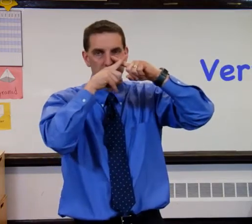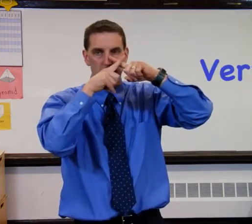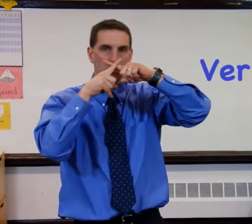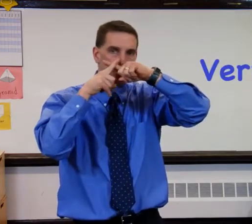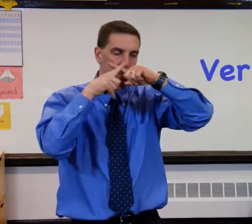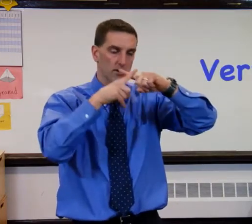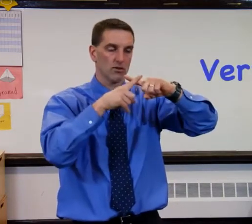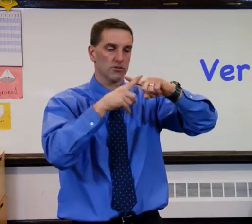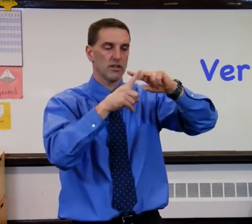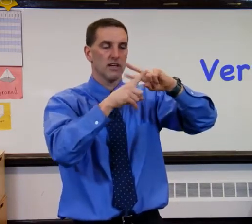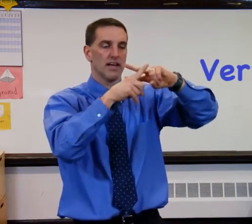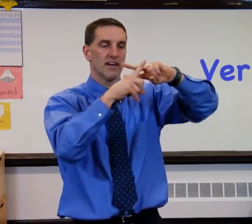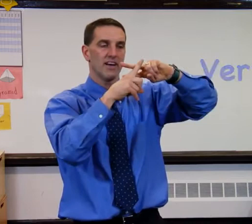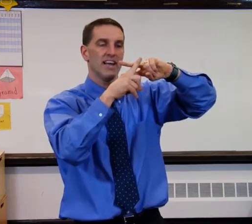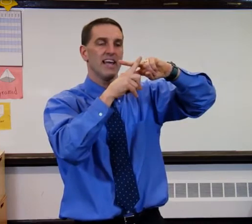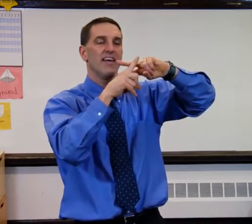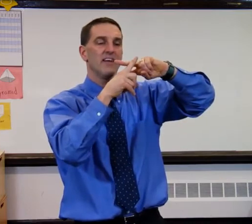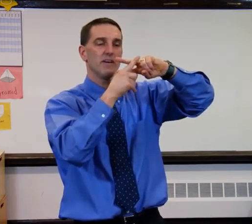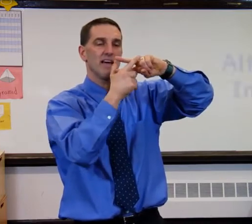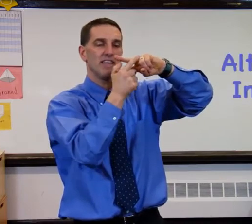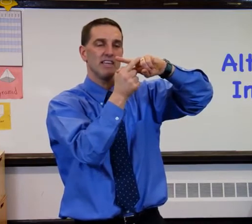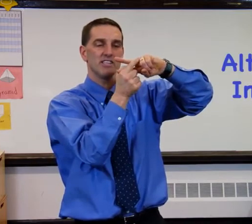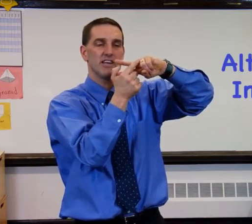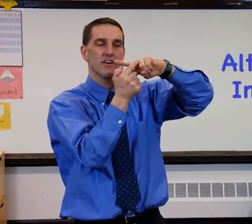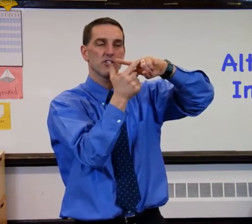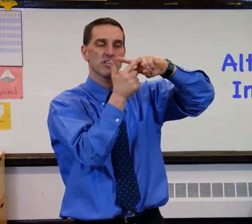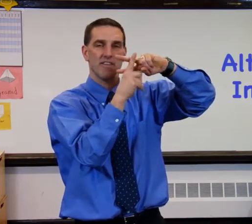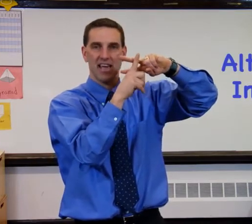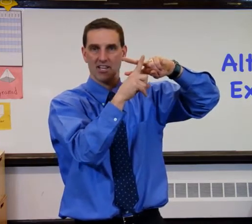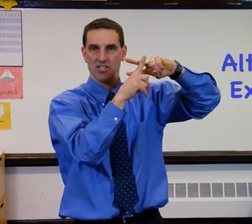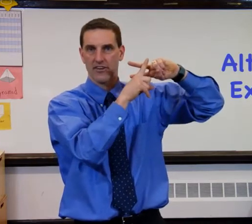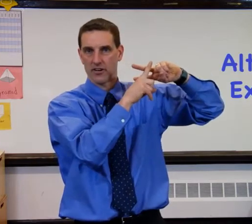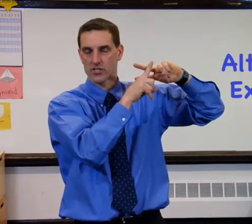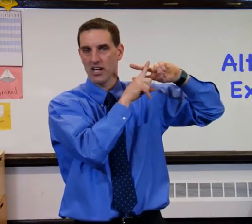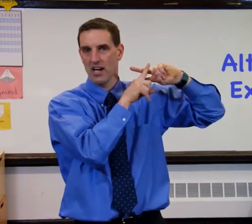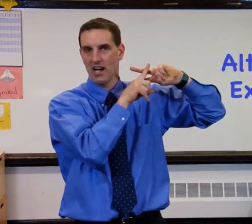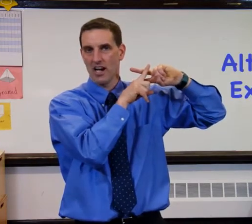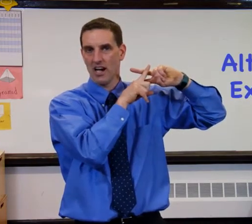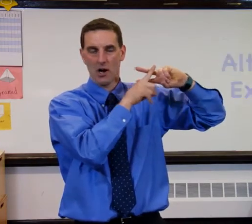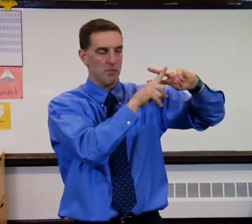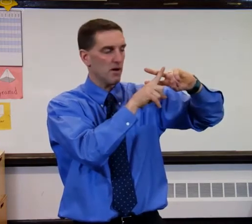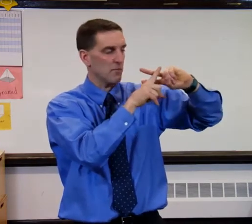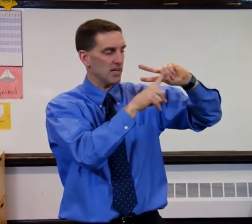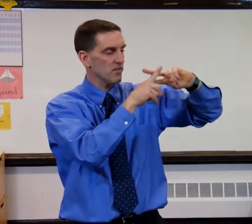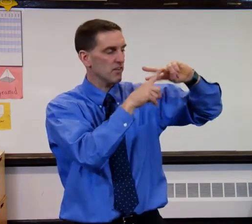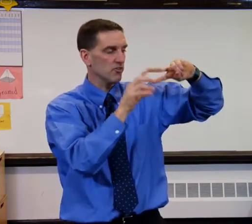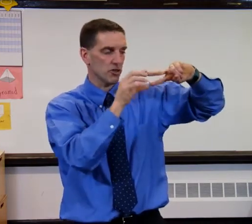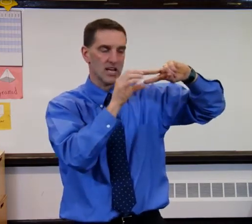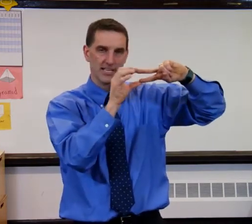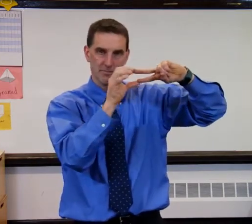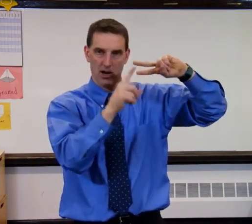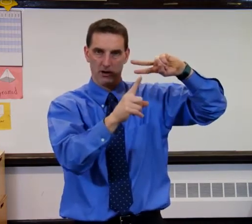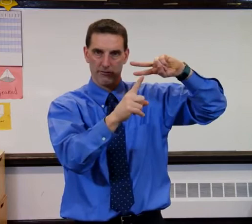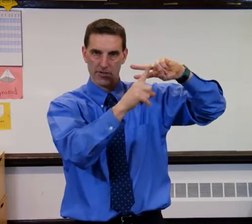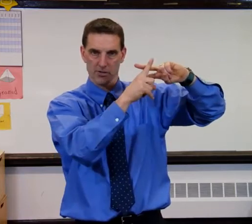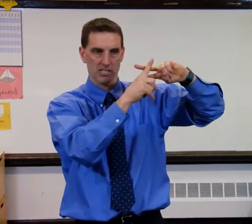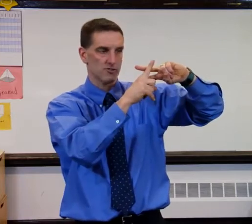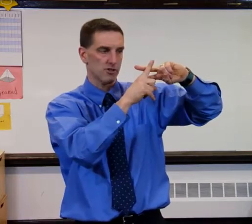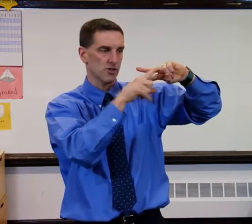vertical angles, right? And then we have the interiors and the exteriors. But this is a nice model for the transversal.